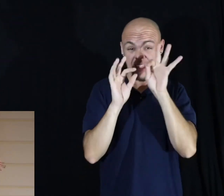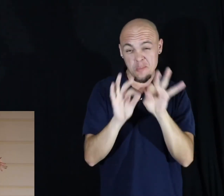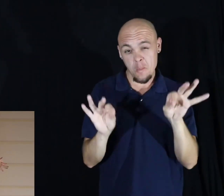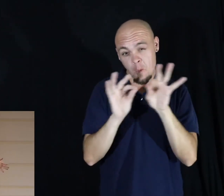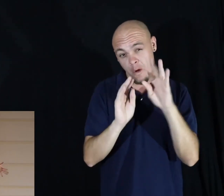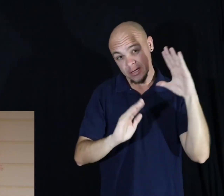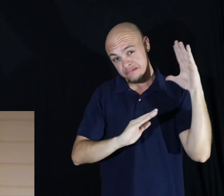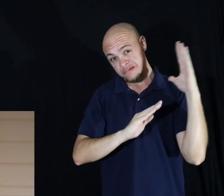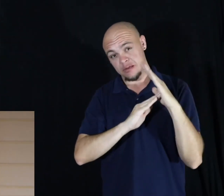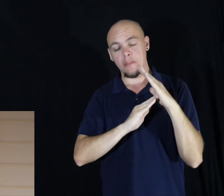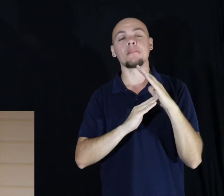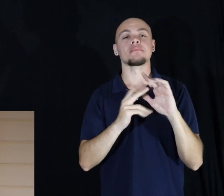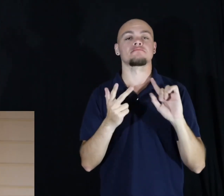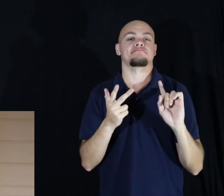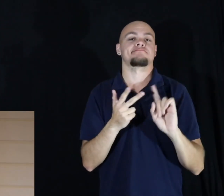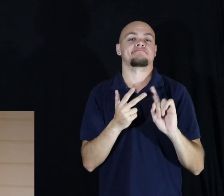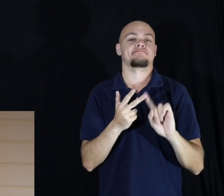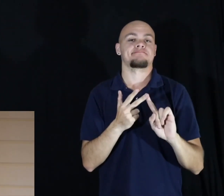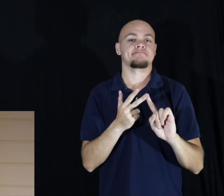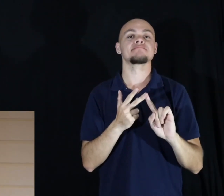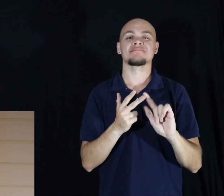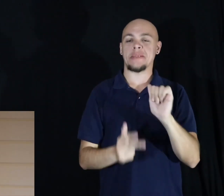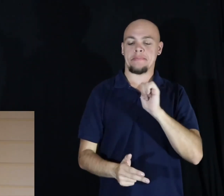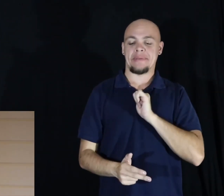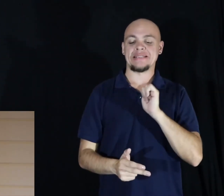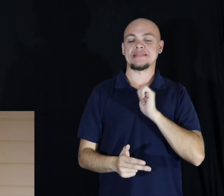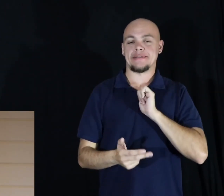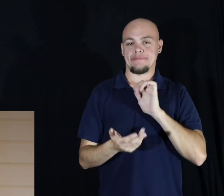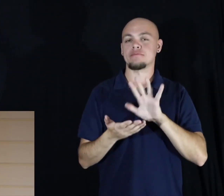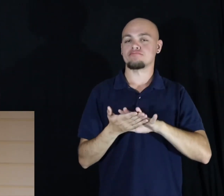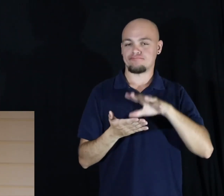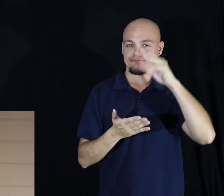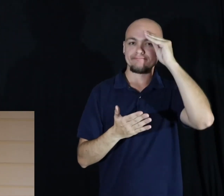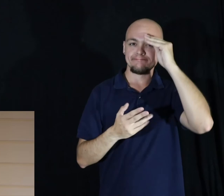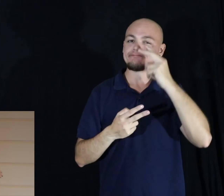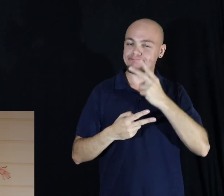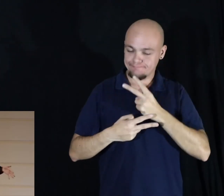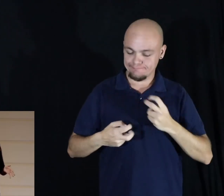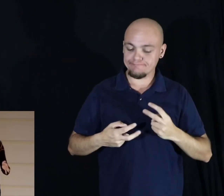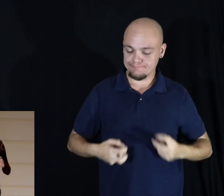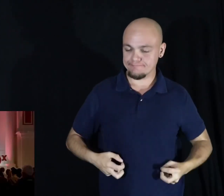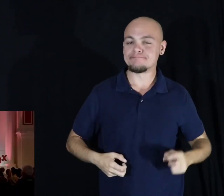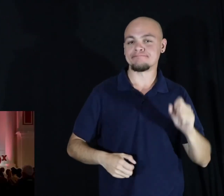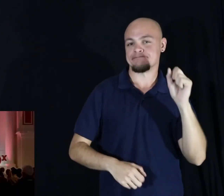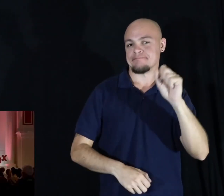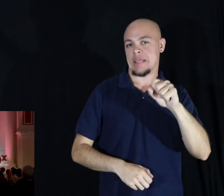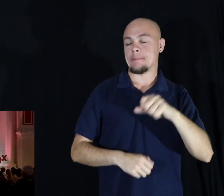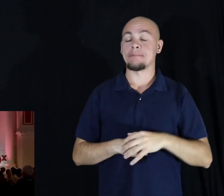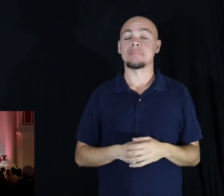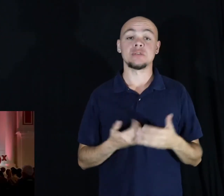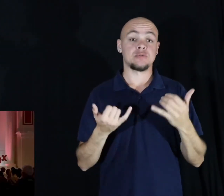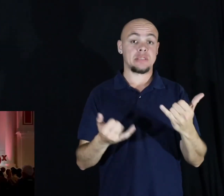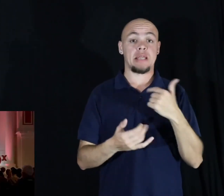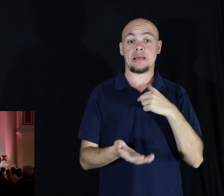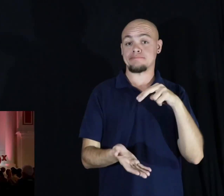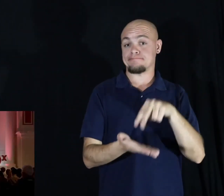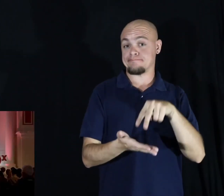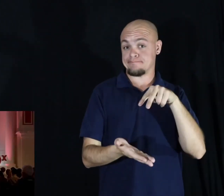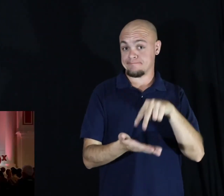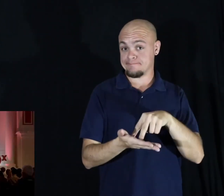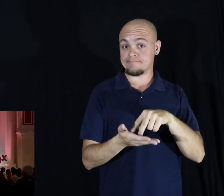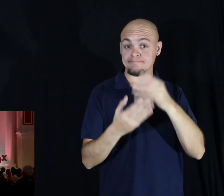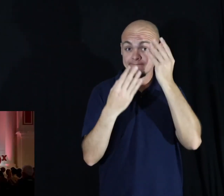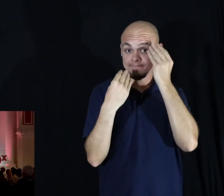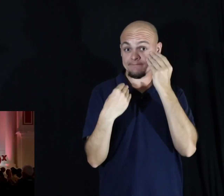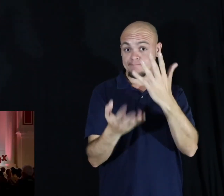I have learnt a lot about myself. So, I sit here today to ask you